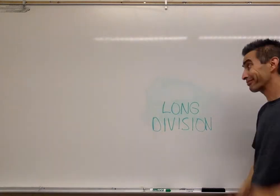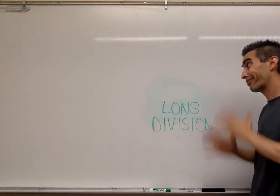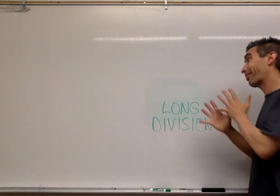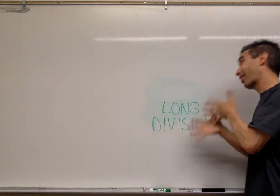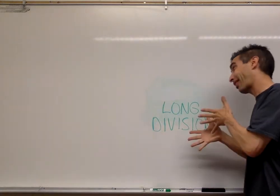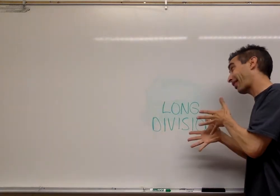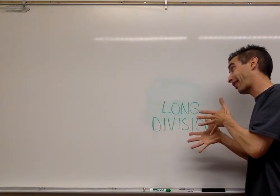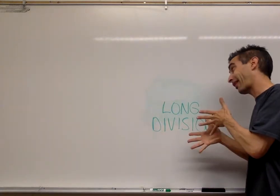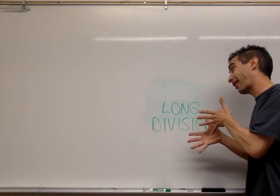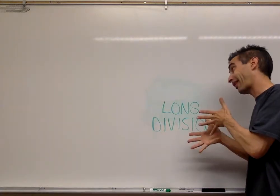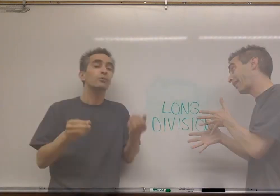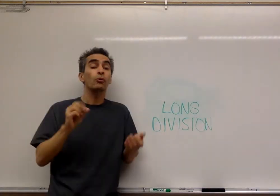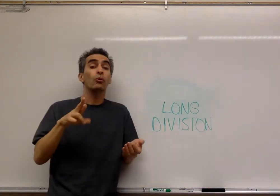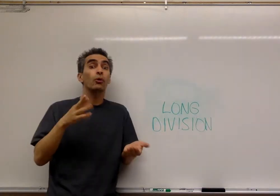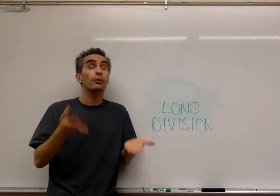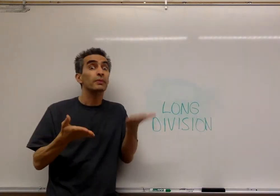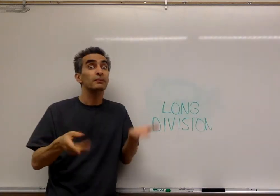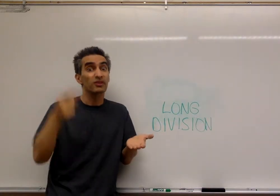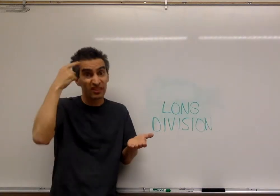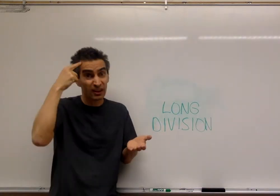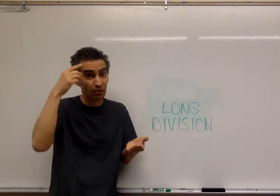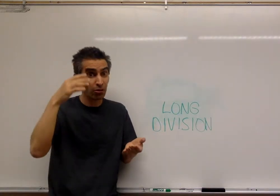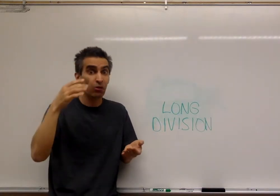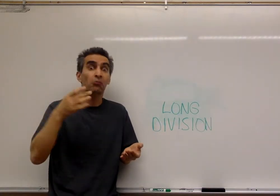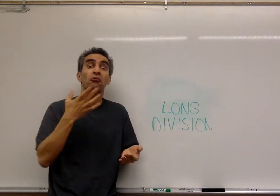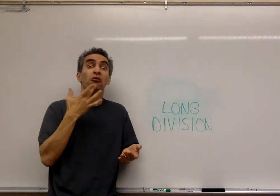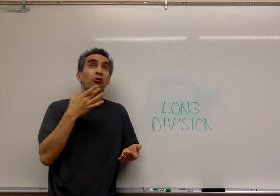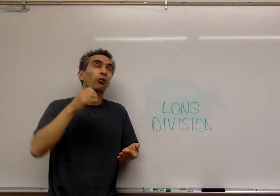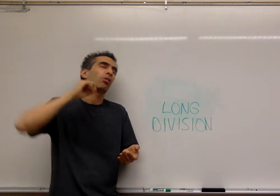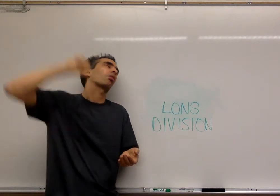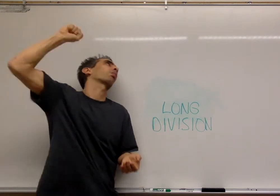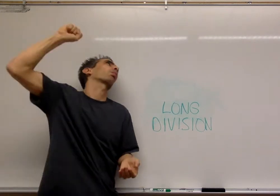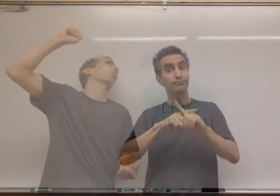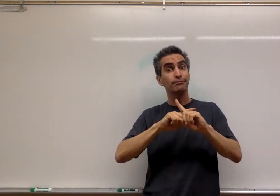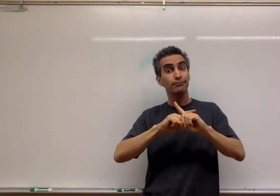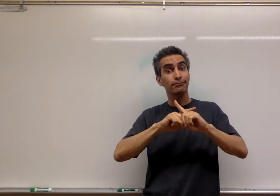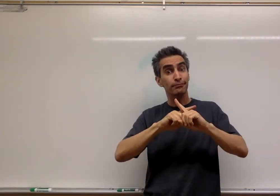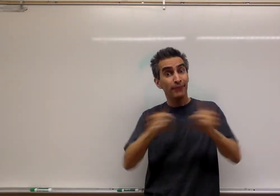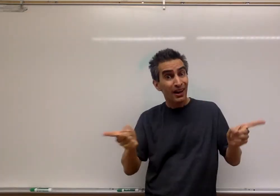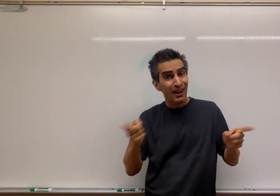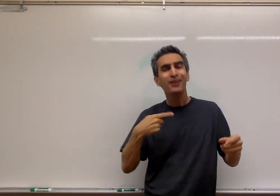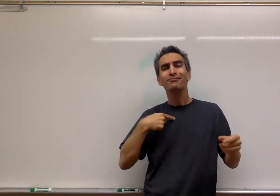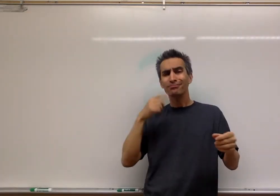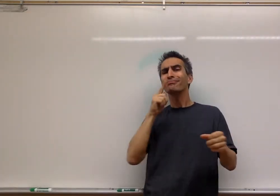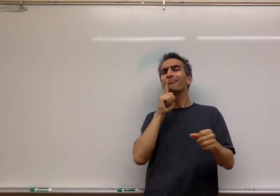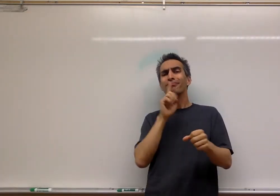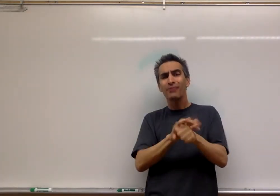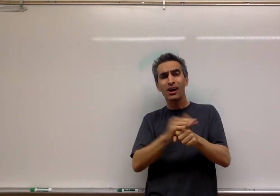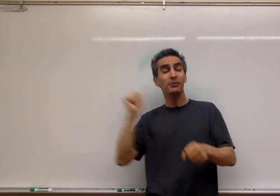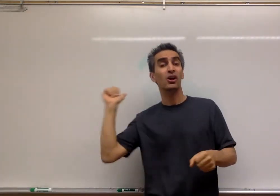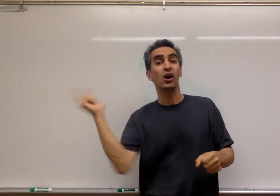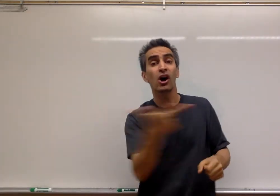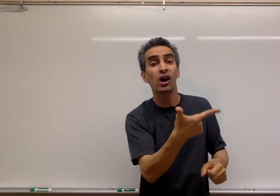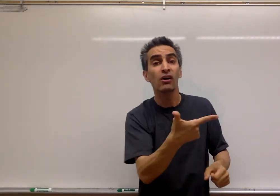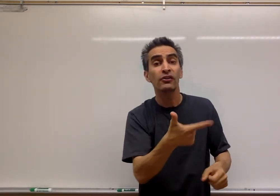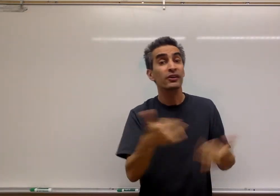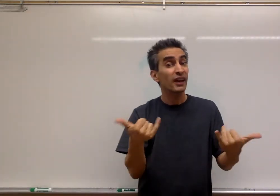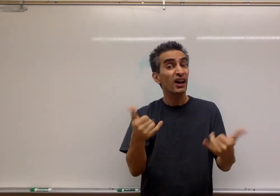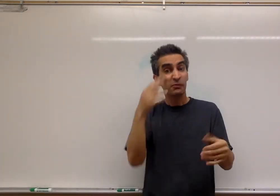boring. I hate it. Or maybe you're thinking, oh, I'd rather kill myself. But I promise all